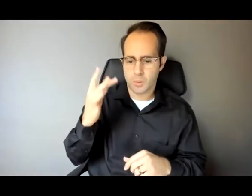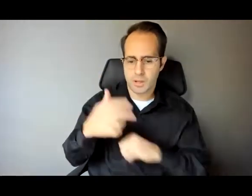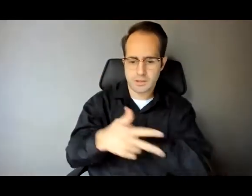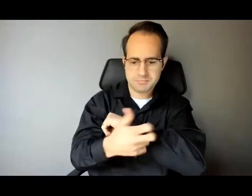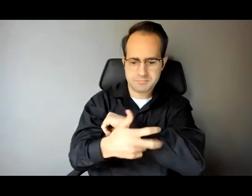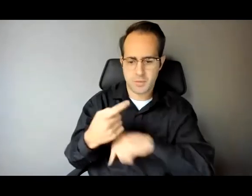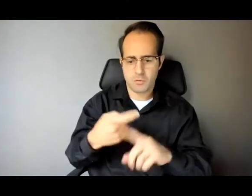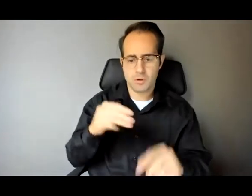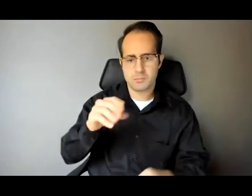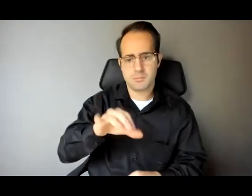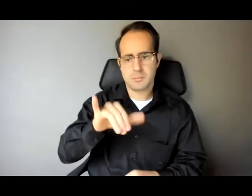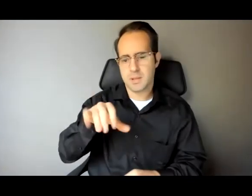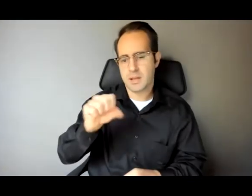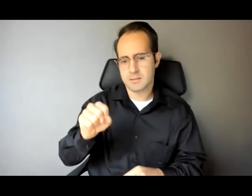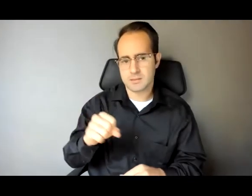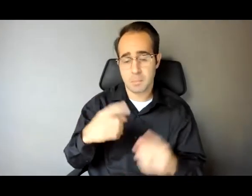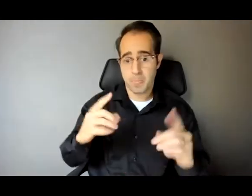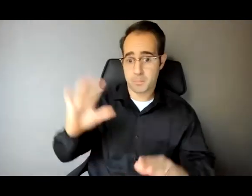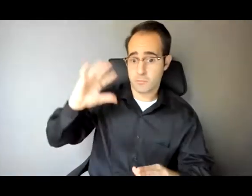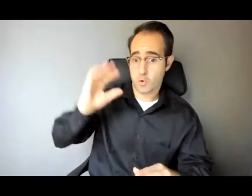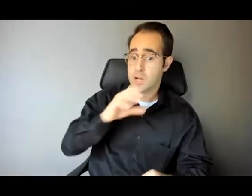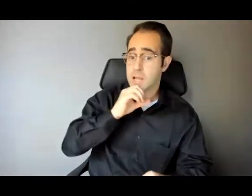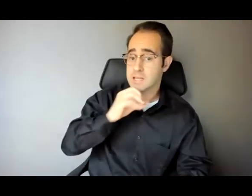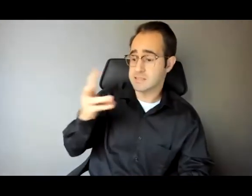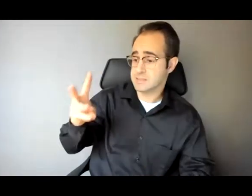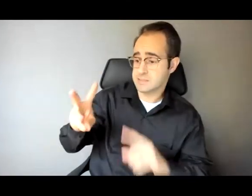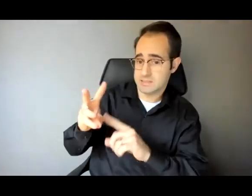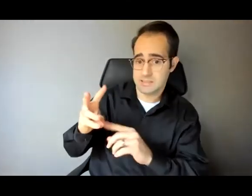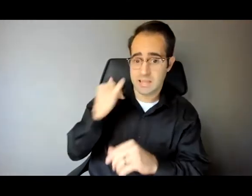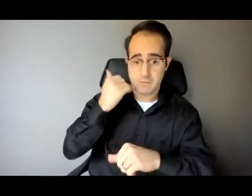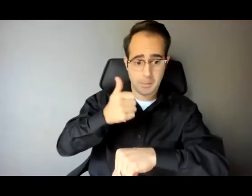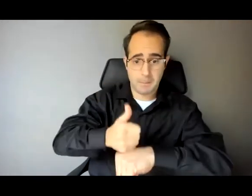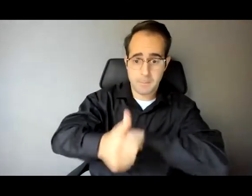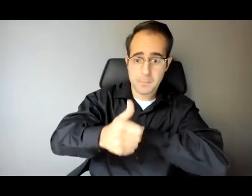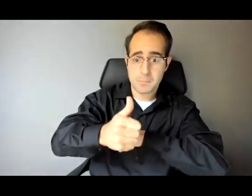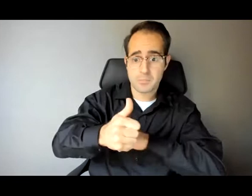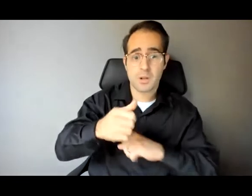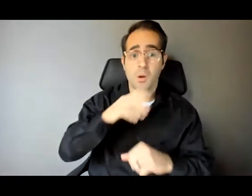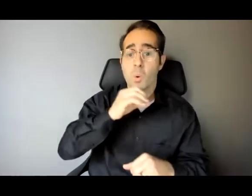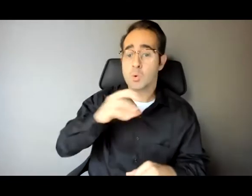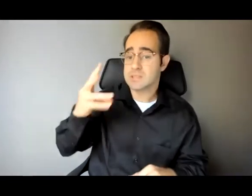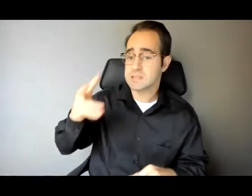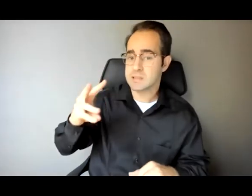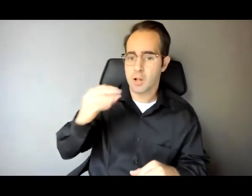ago, if you were charged at age 16 in New York, you were charged as an adult automatically.